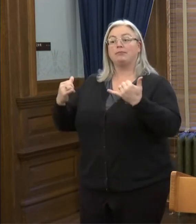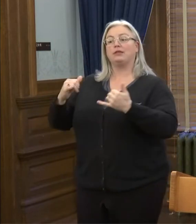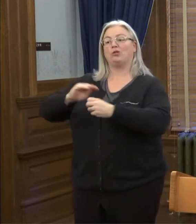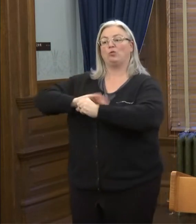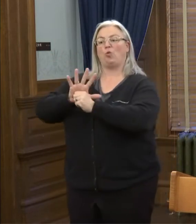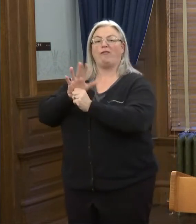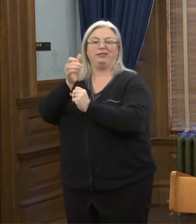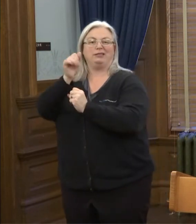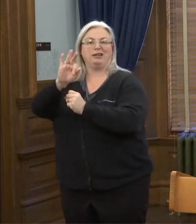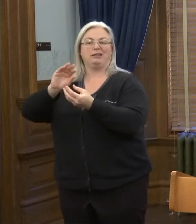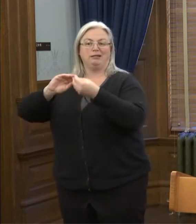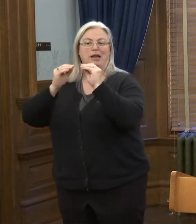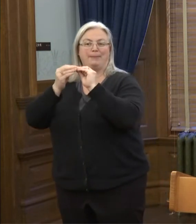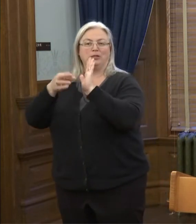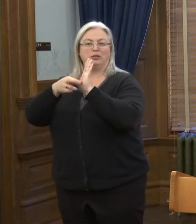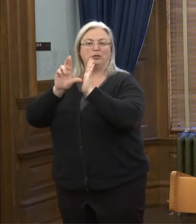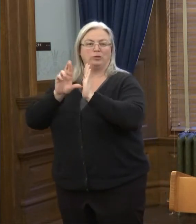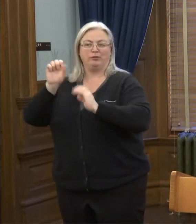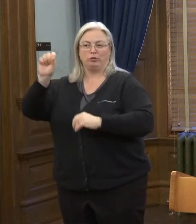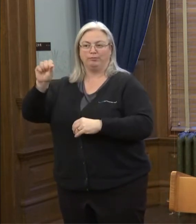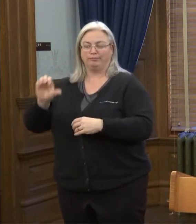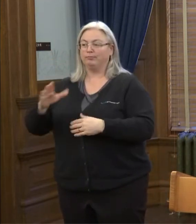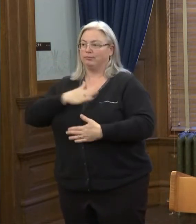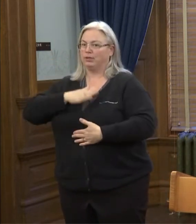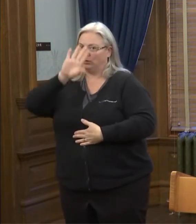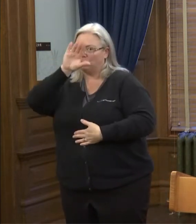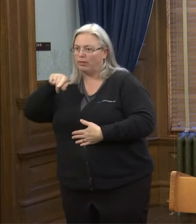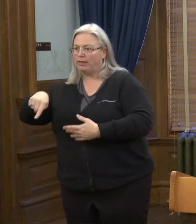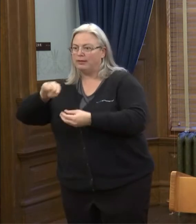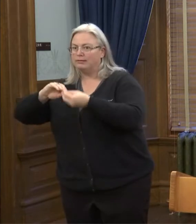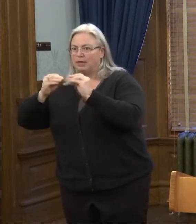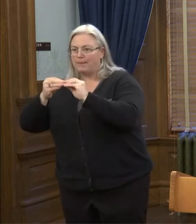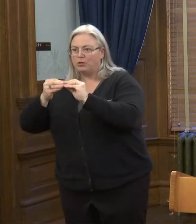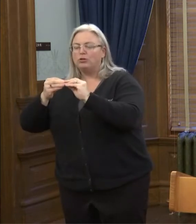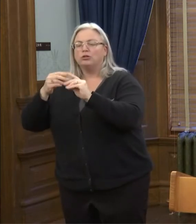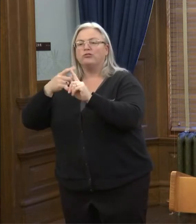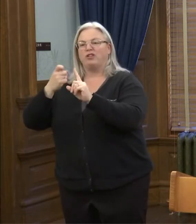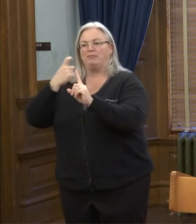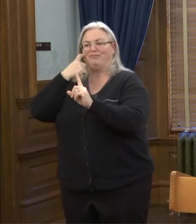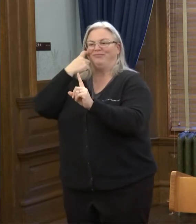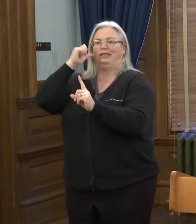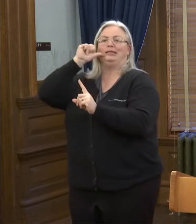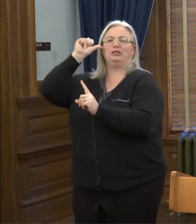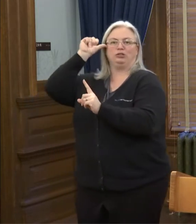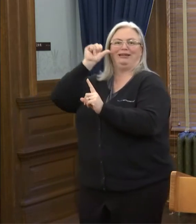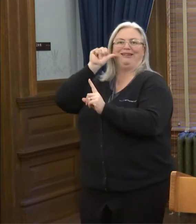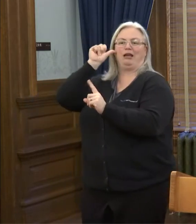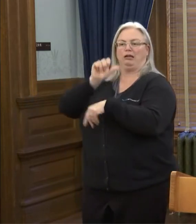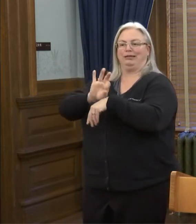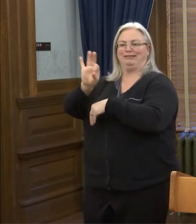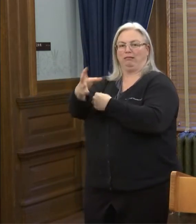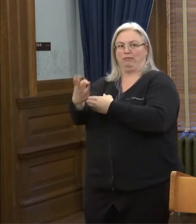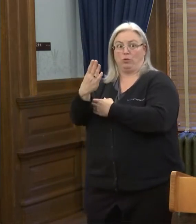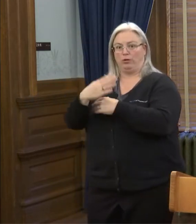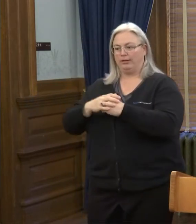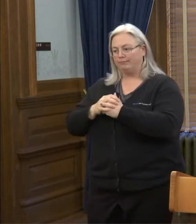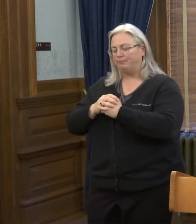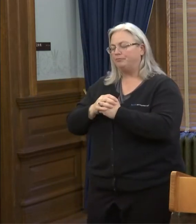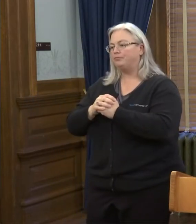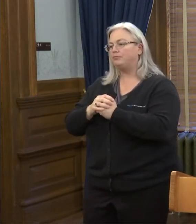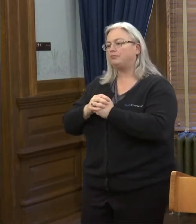for the COVID-19 numbers review please note that these numbers are as of yesterday at 9 a.m.